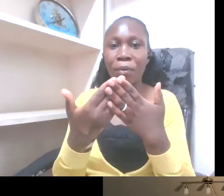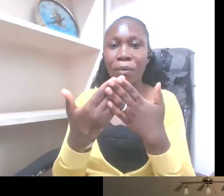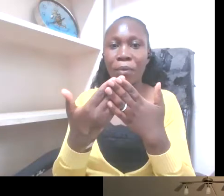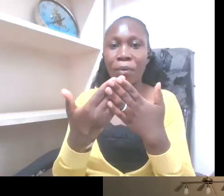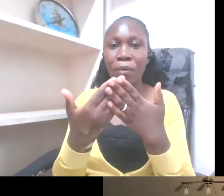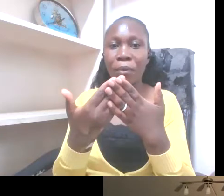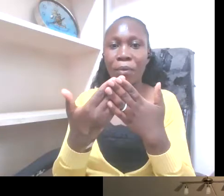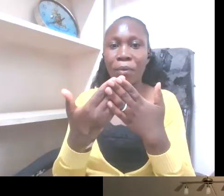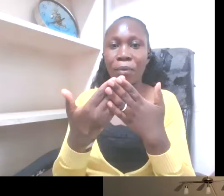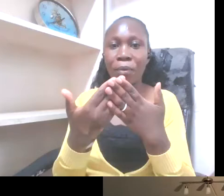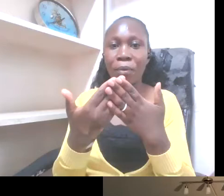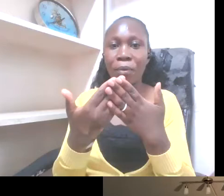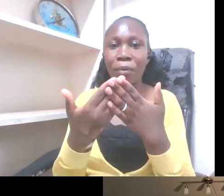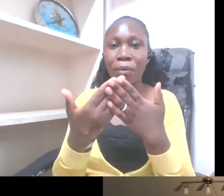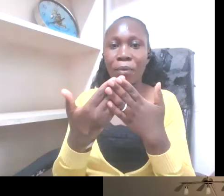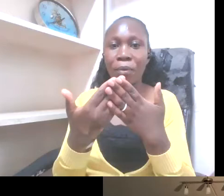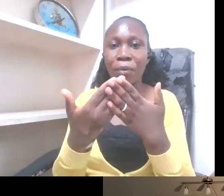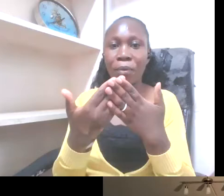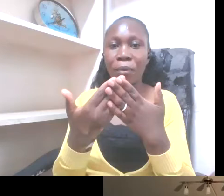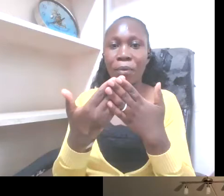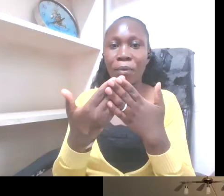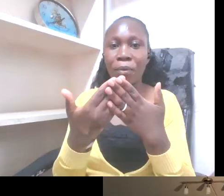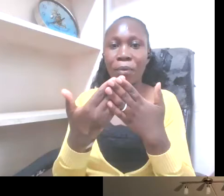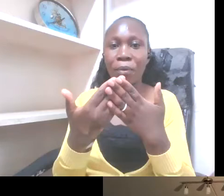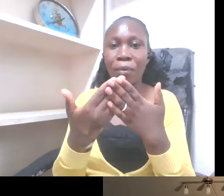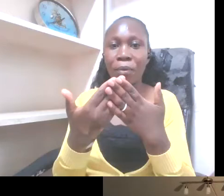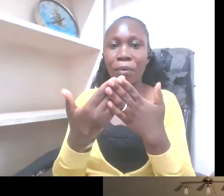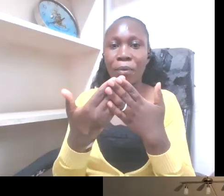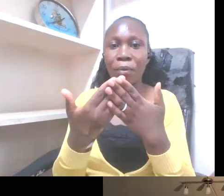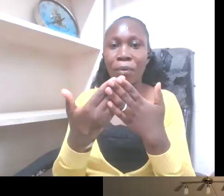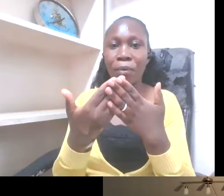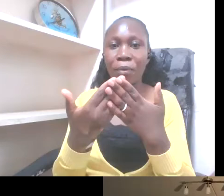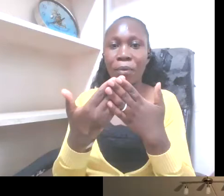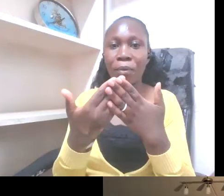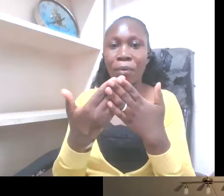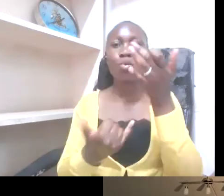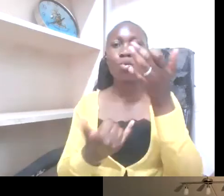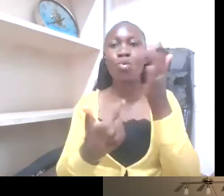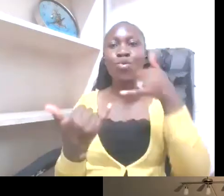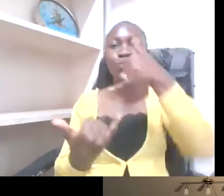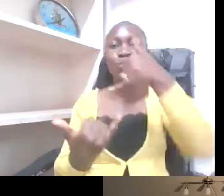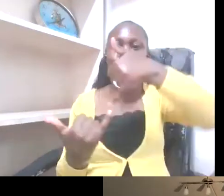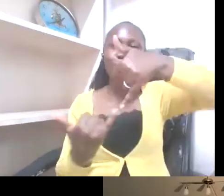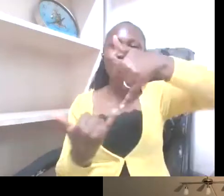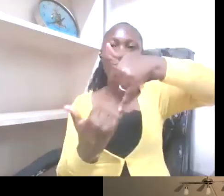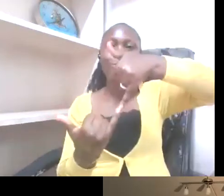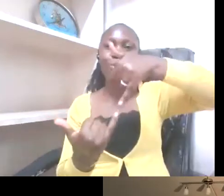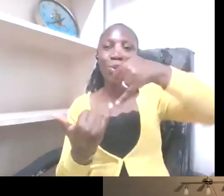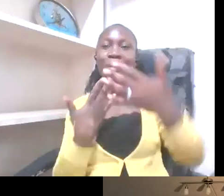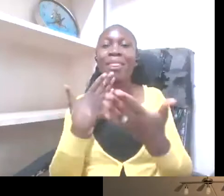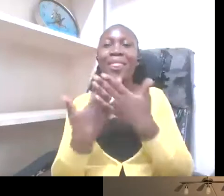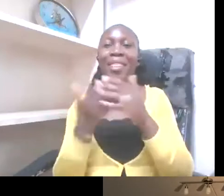So welcome, Wangari. Thank you for inviting me once again. Sure, it's a pleasure. So